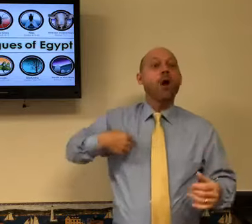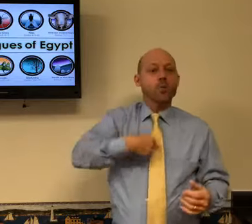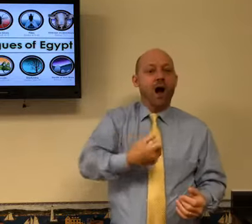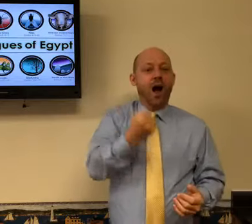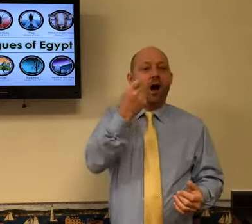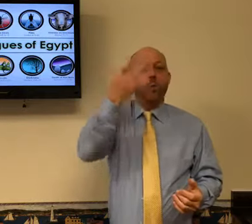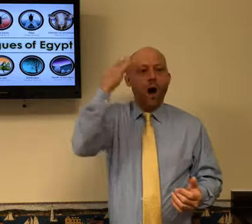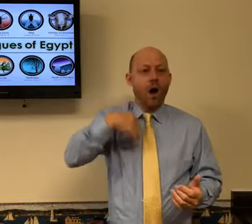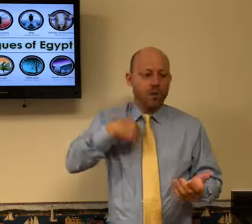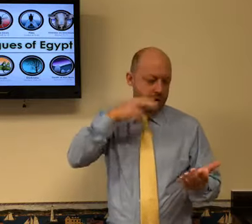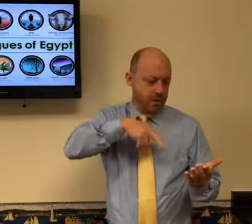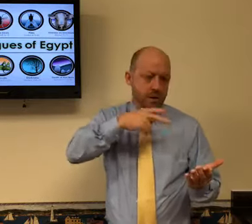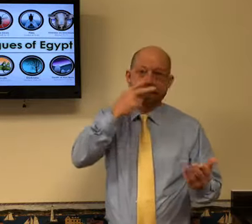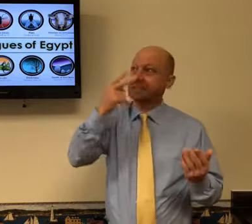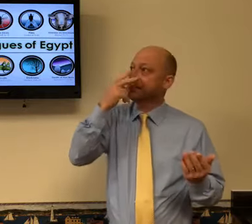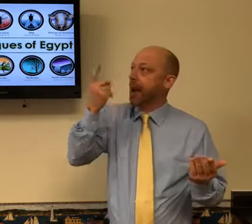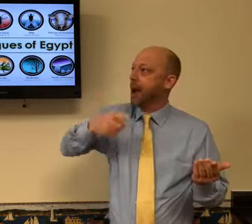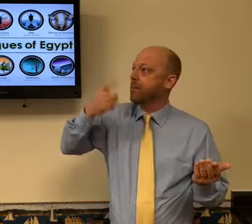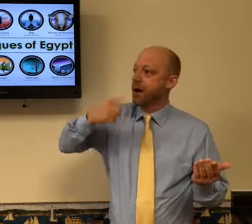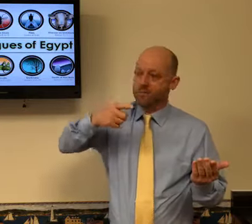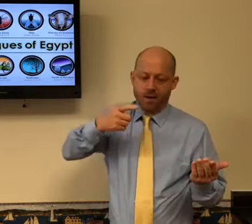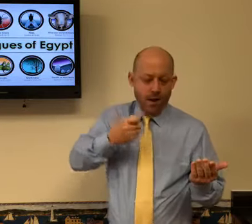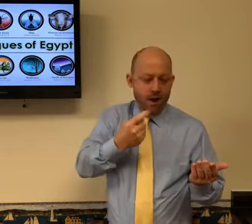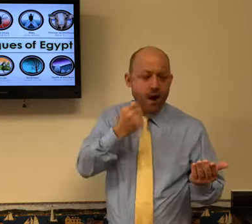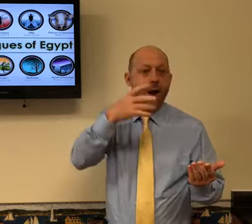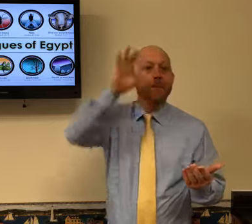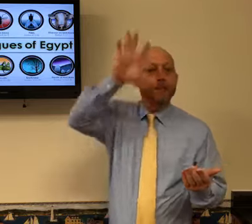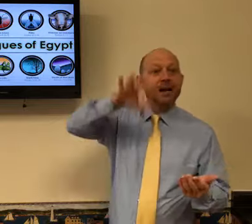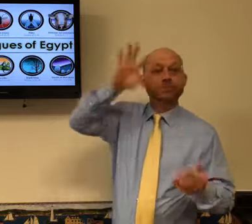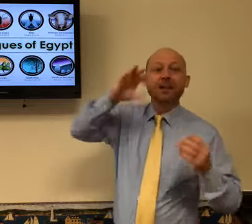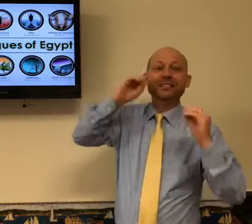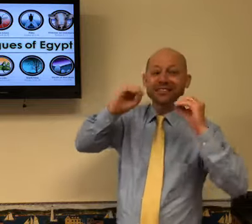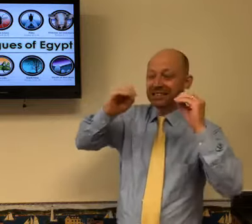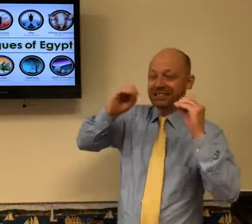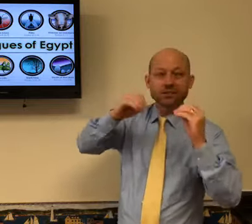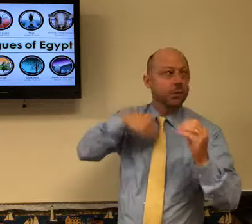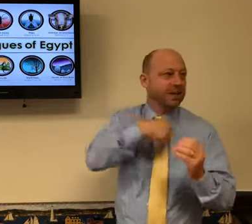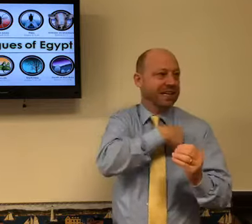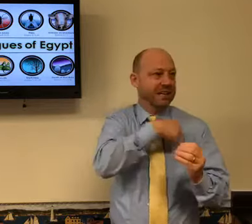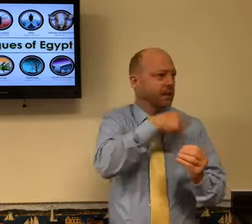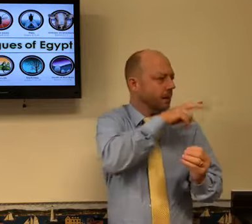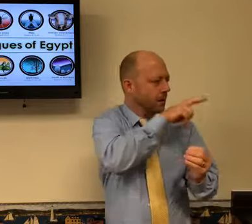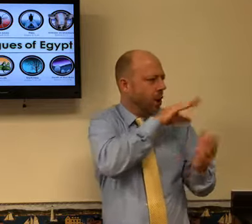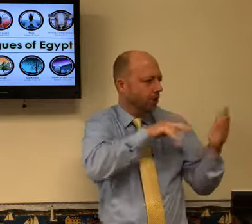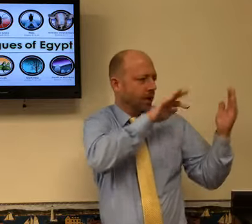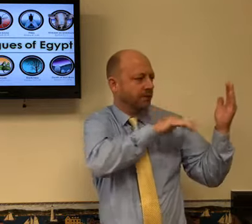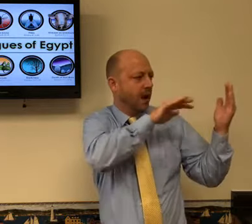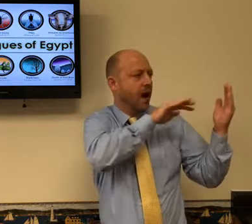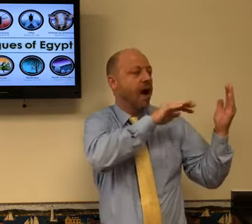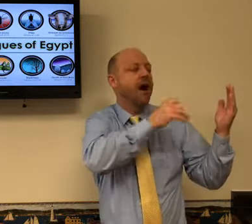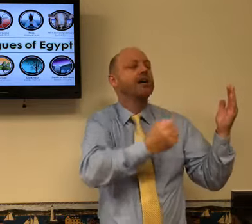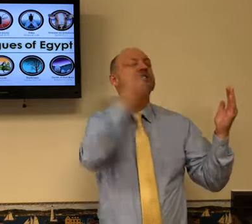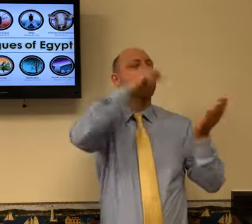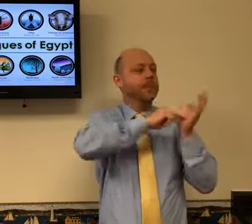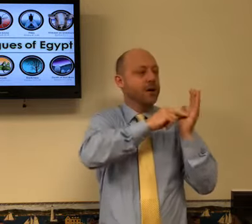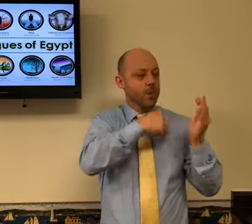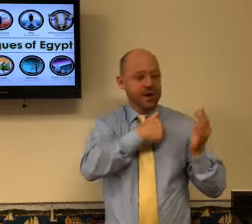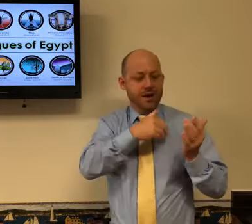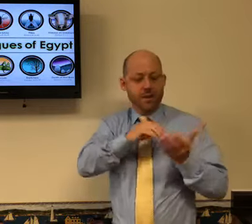in the Old Testament that we didn't understand. But now with all that we're seeing happening today and pastors that are studying and they're